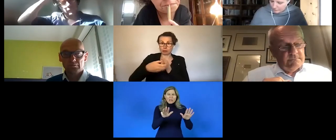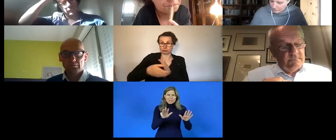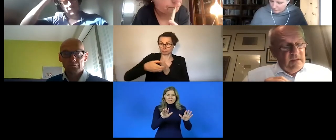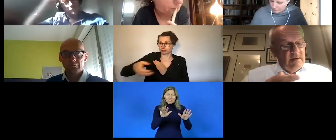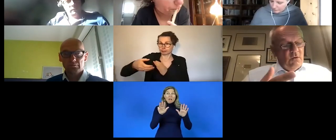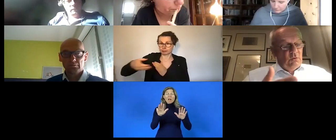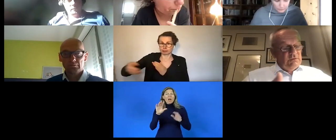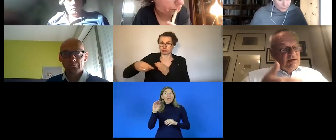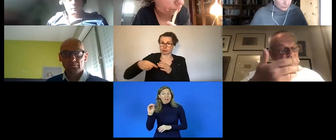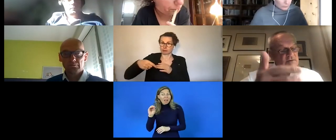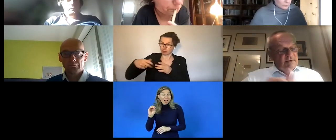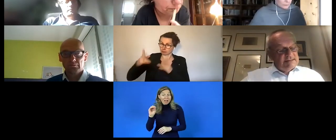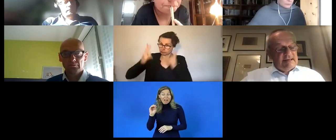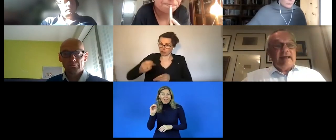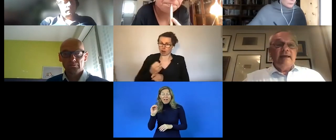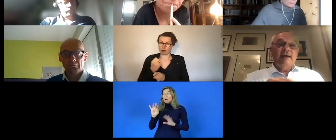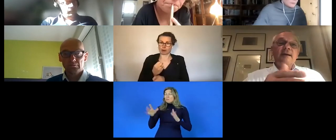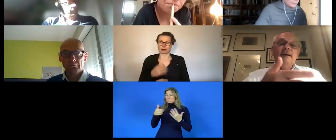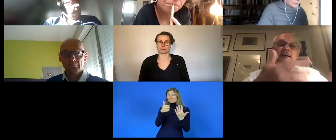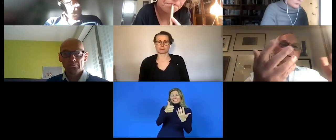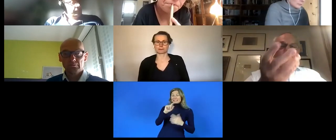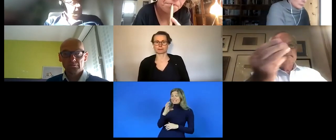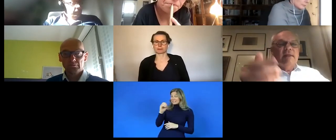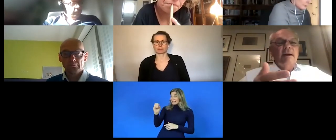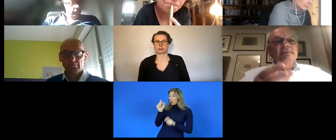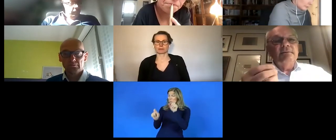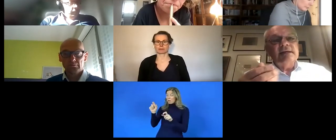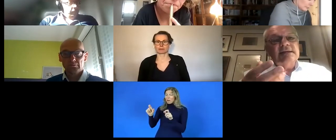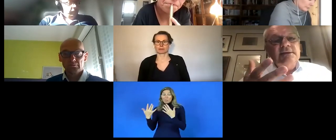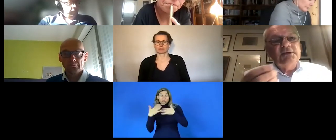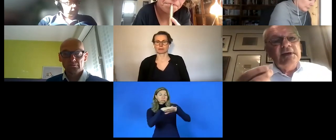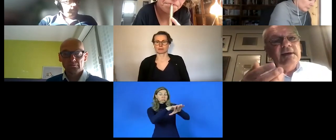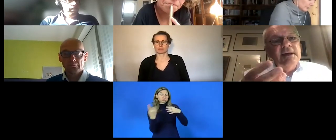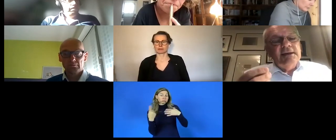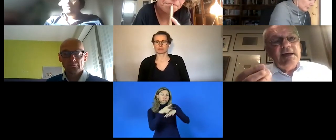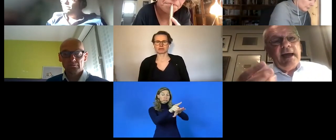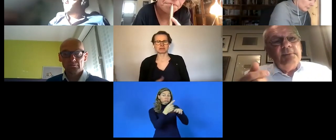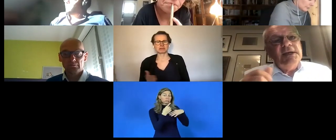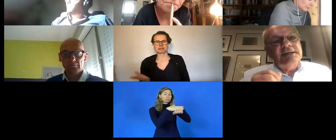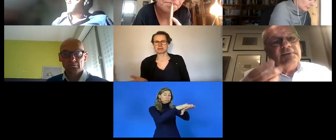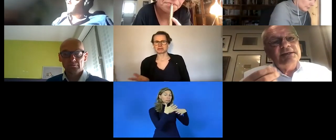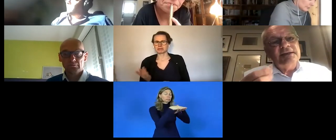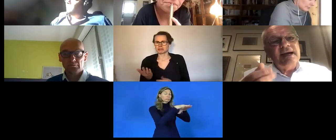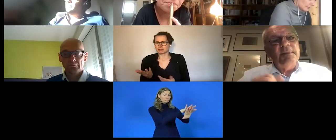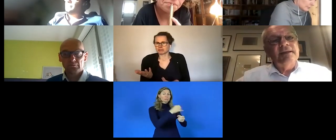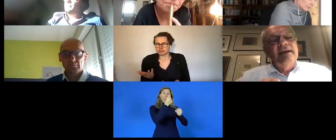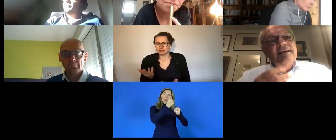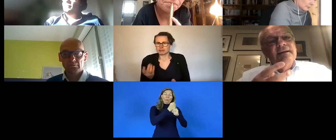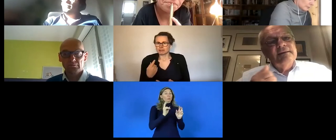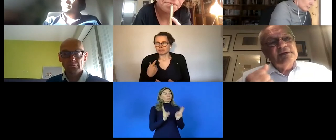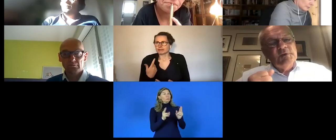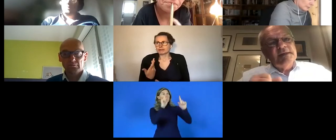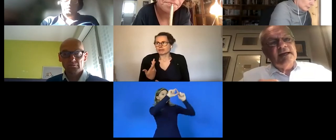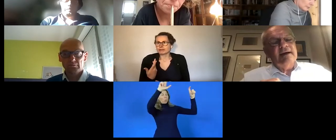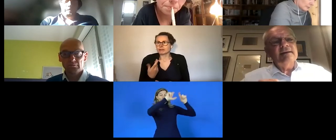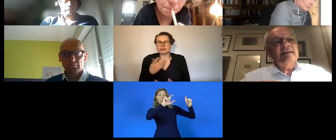integrate about 6 000 persons into work in companies and and i would